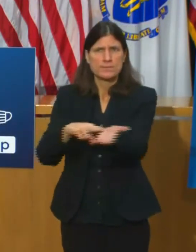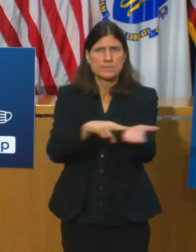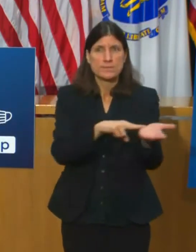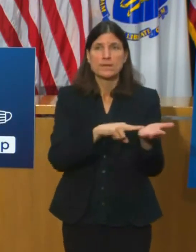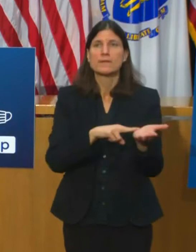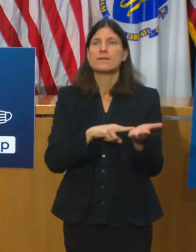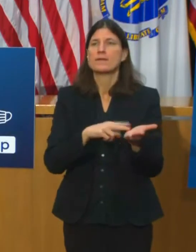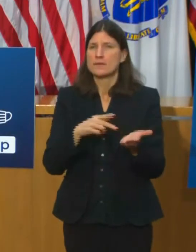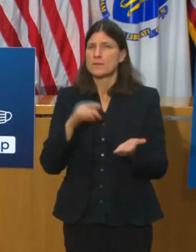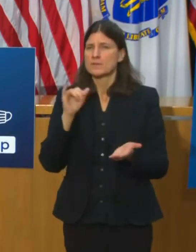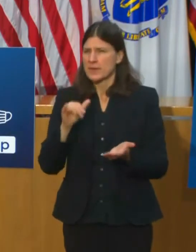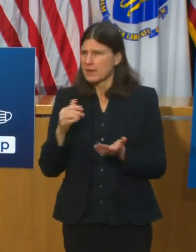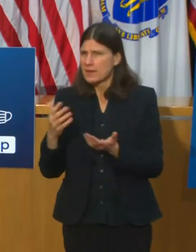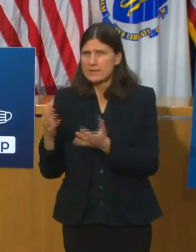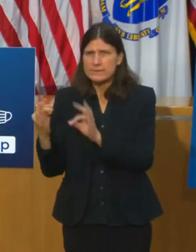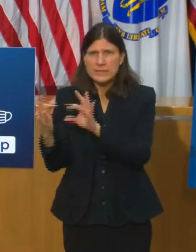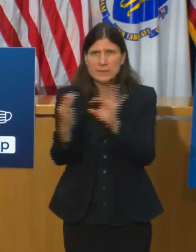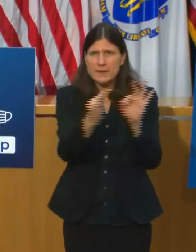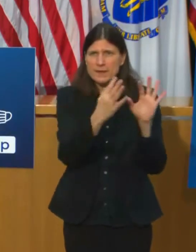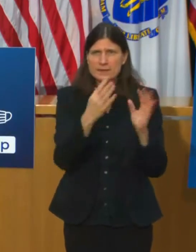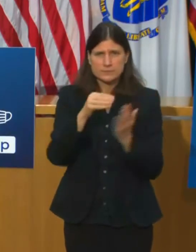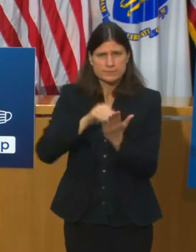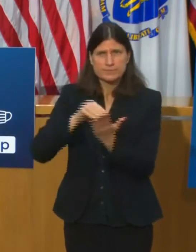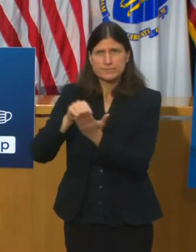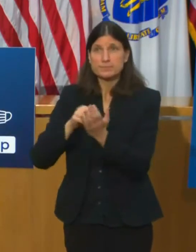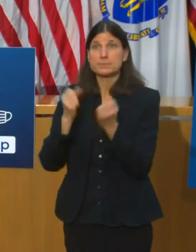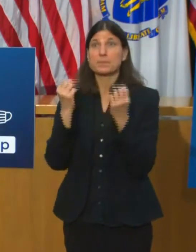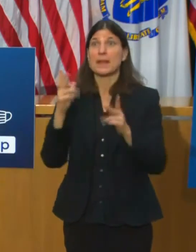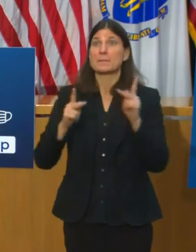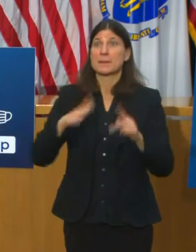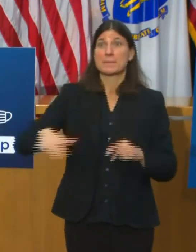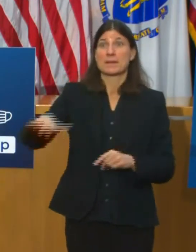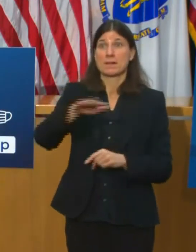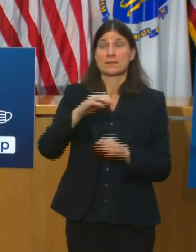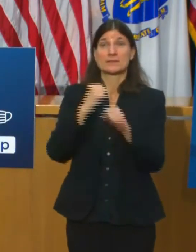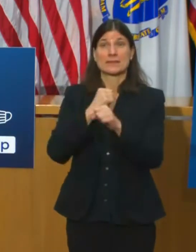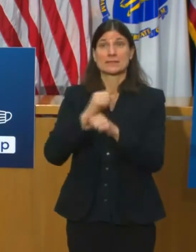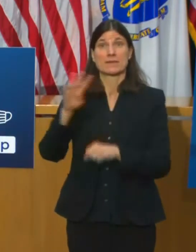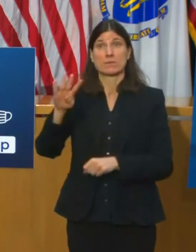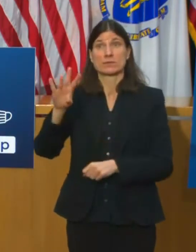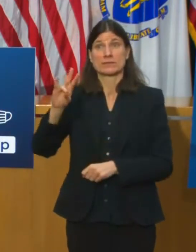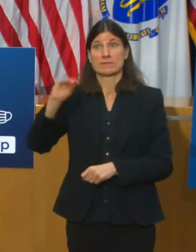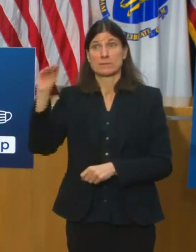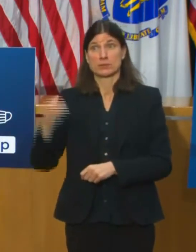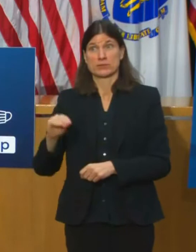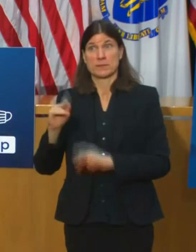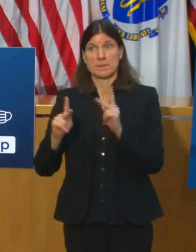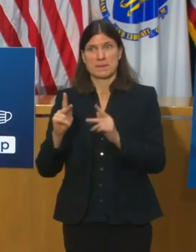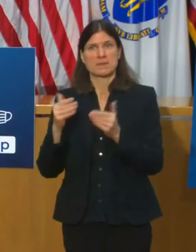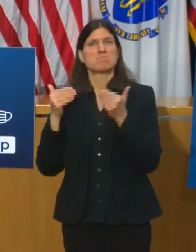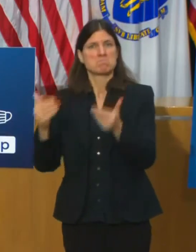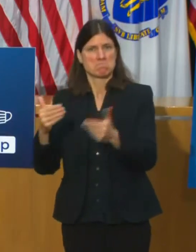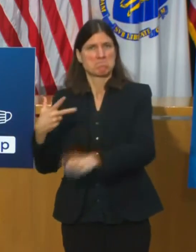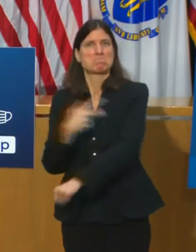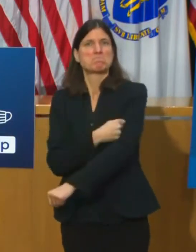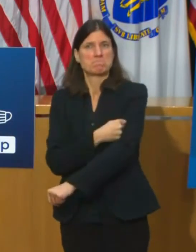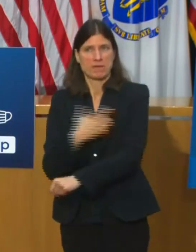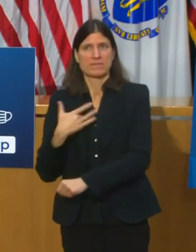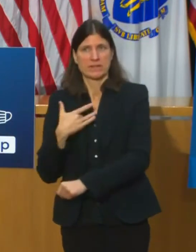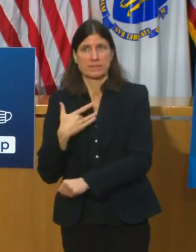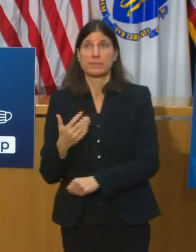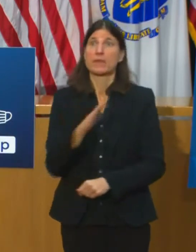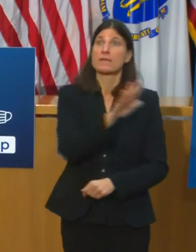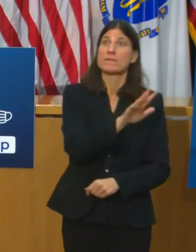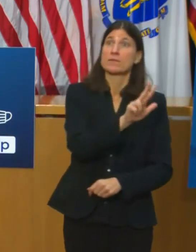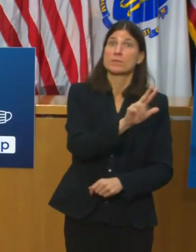that while 47% of those surveyed were confident in the vaccine and eager to get vaccinated, 53%